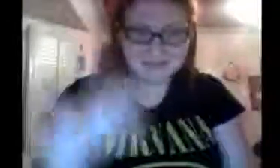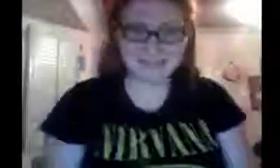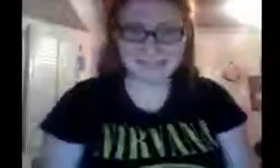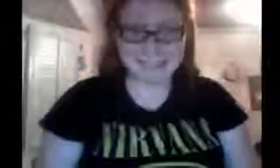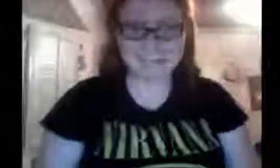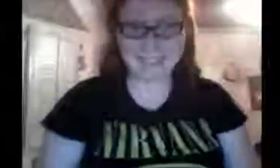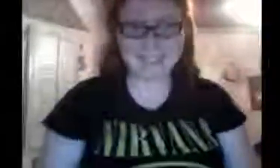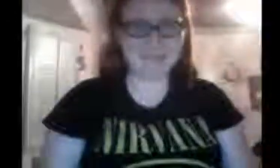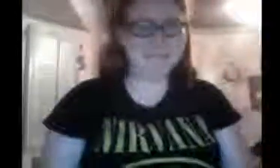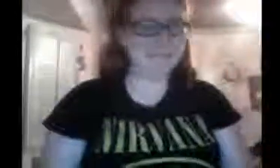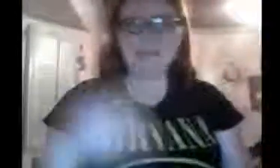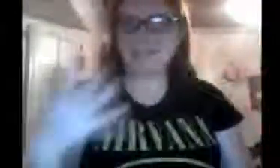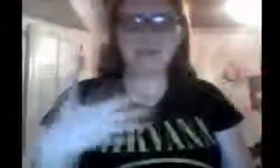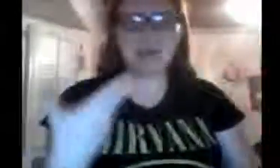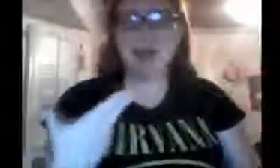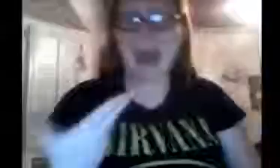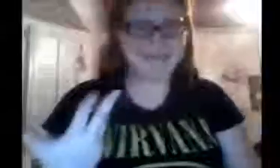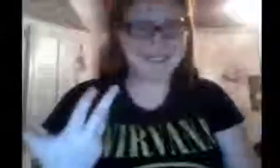It just makes me so happy.